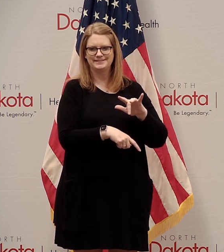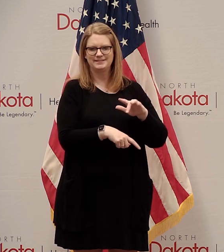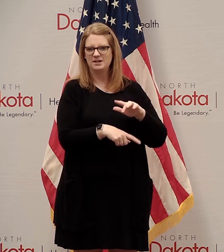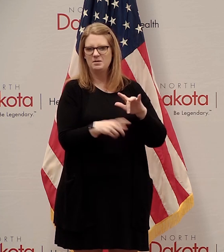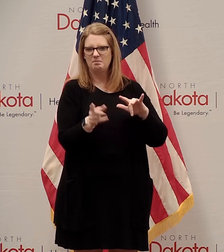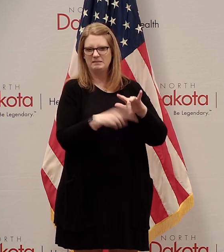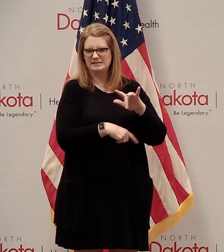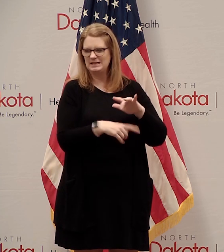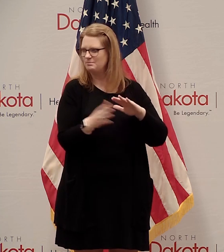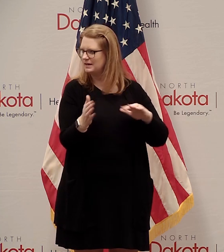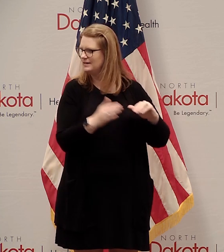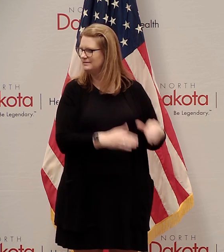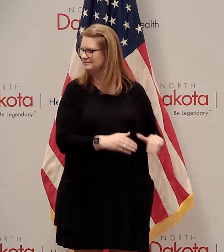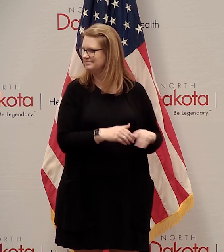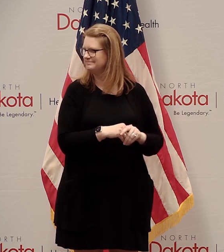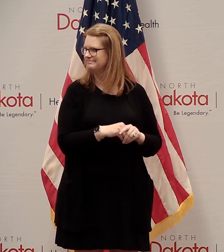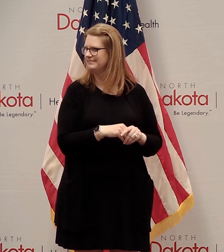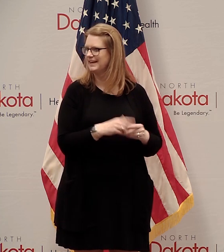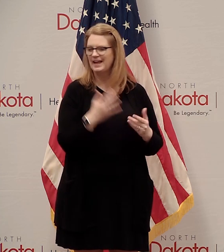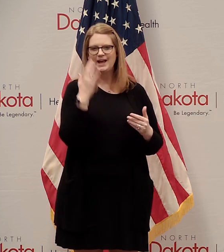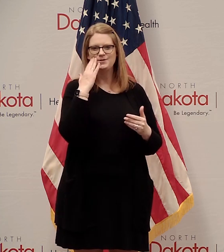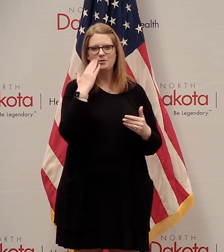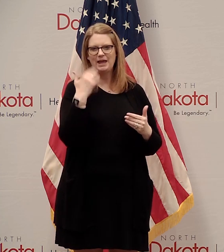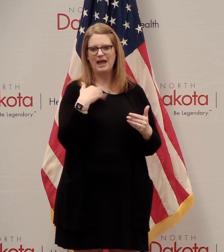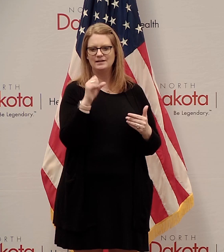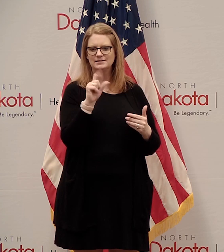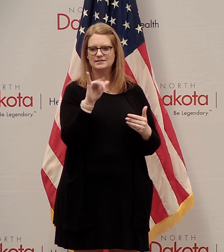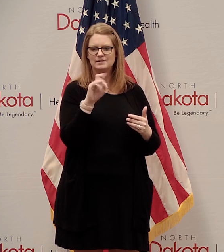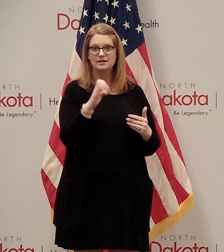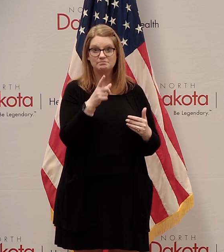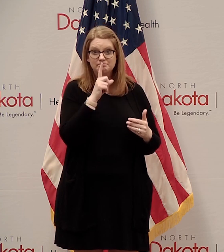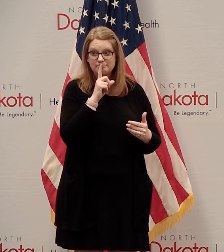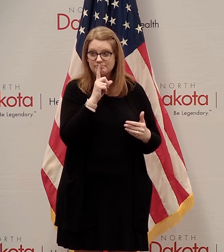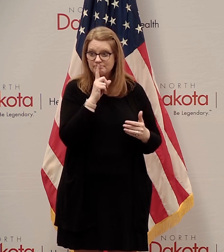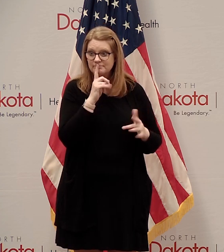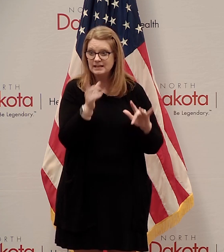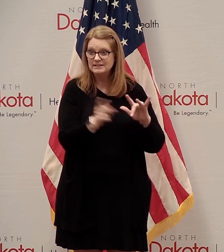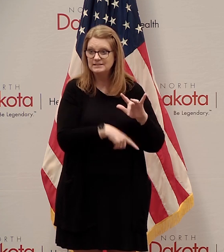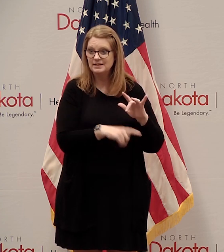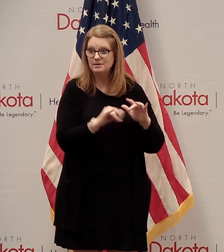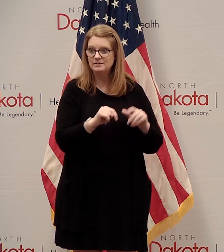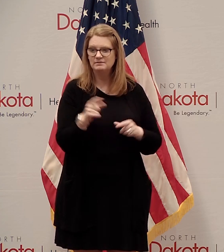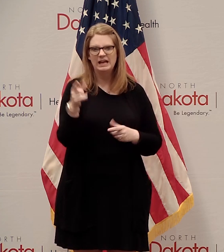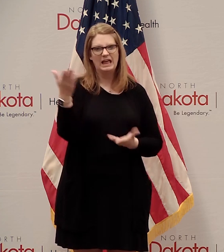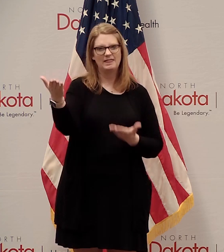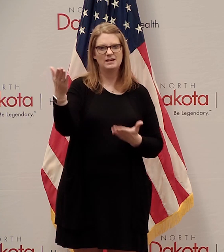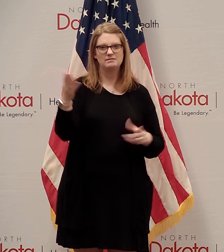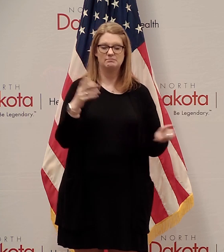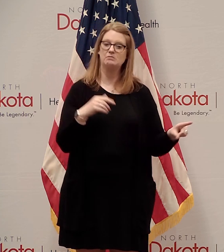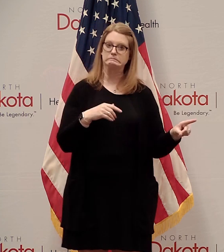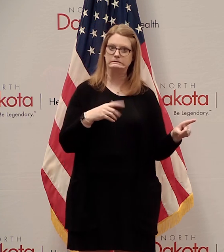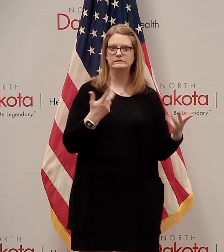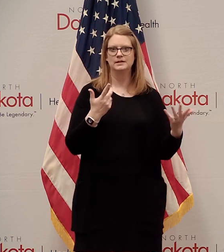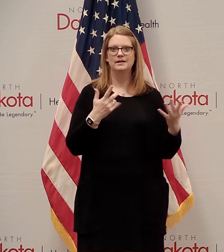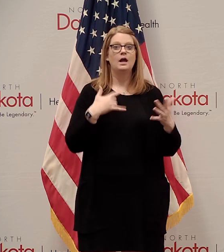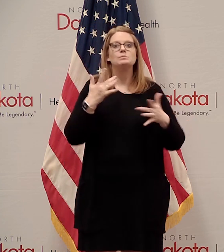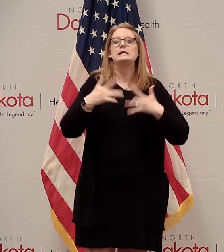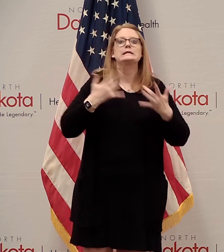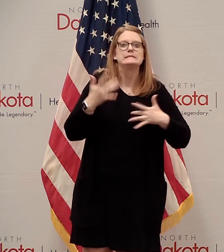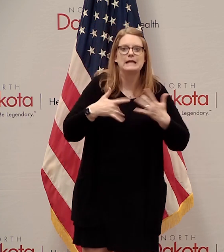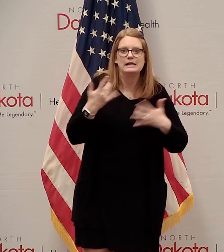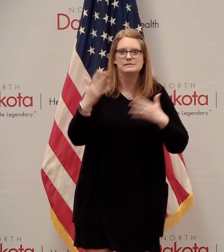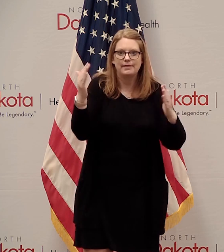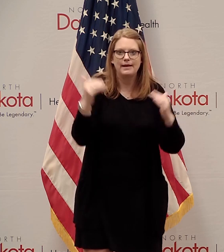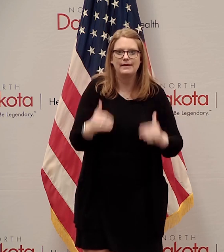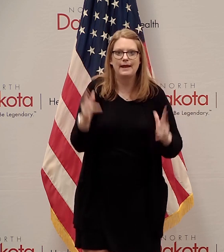thing and I will, because I know we had a slide and maybe I didn't say it. Did I pass over it, Mark? I did pass over it. I was so excited to get